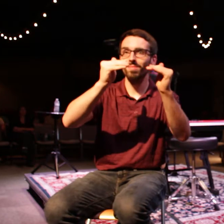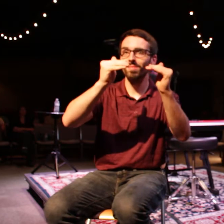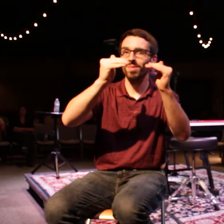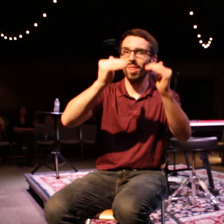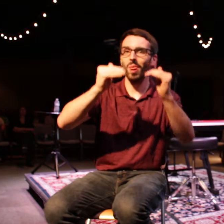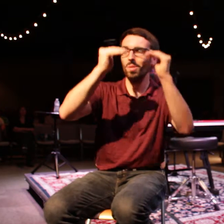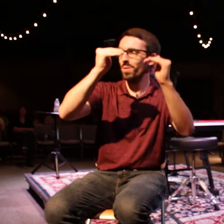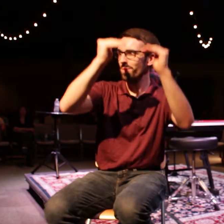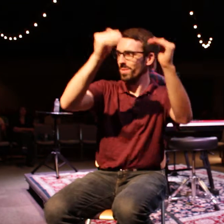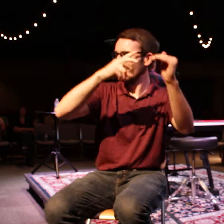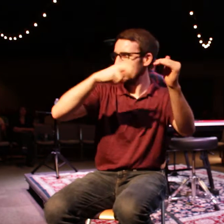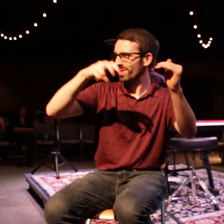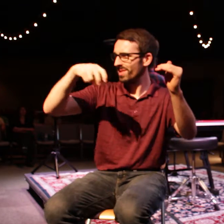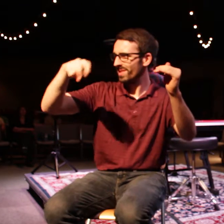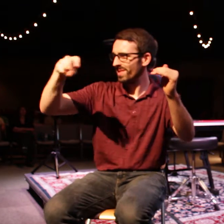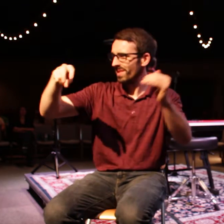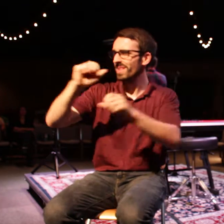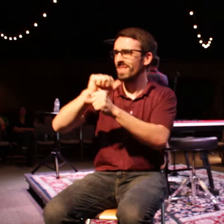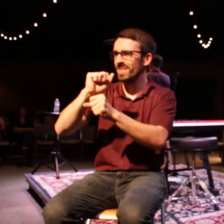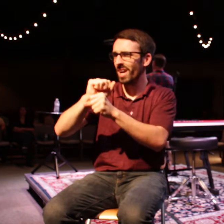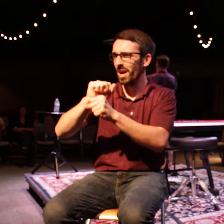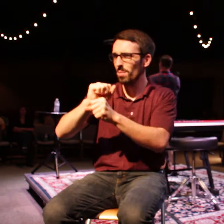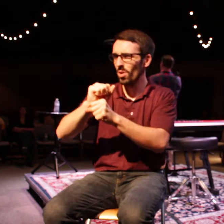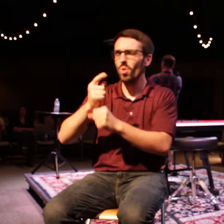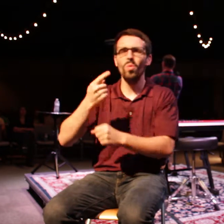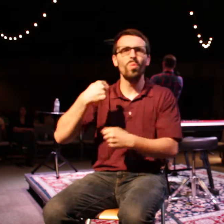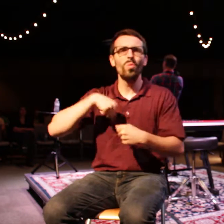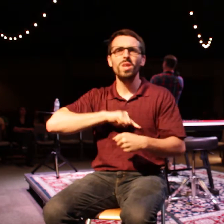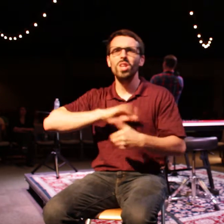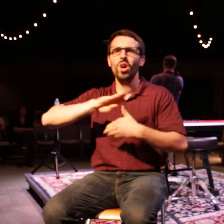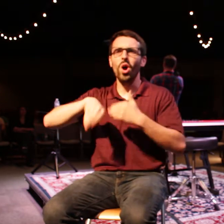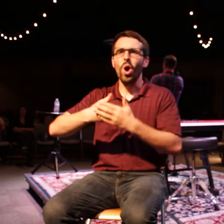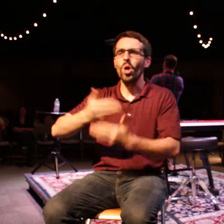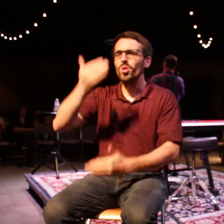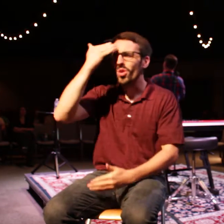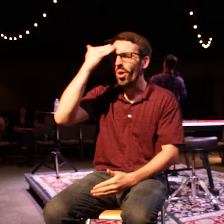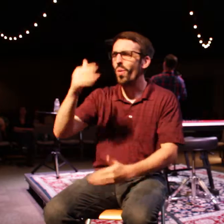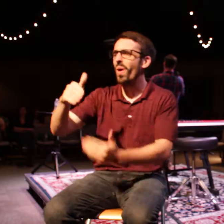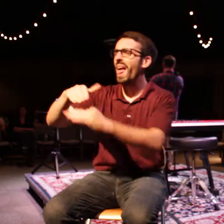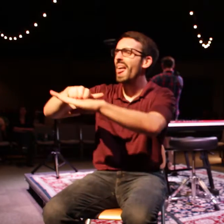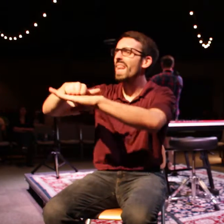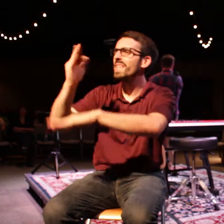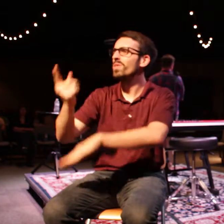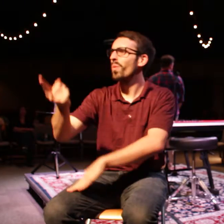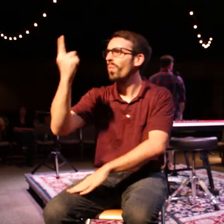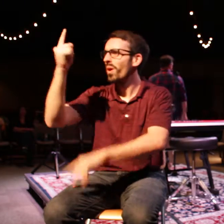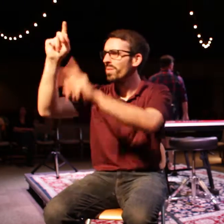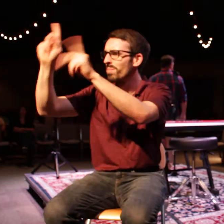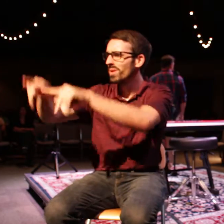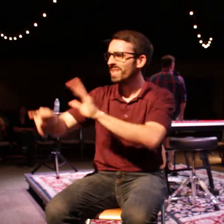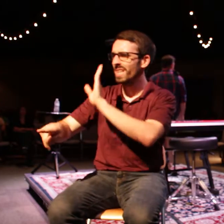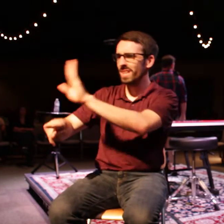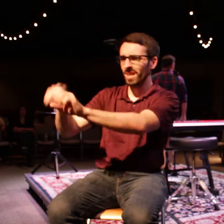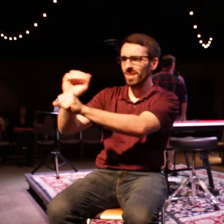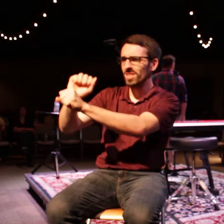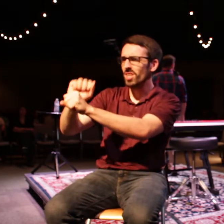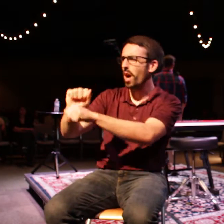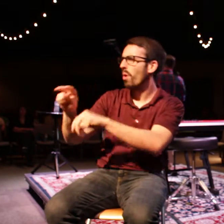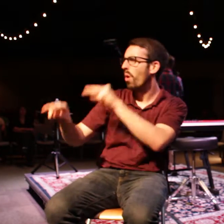least one person in our lives, that when we watch them at their job, when we watch them work, we thought, man, they were born to do this. They were